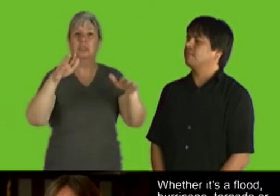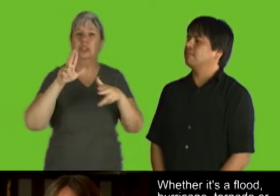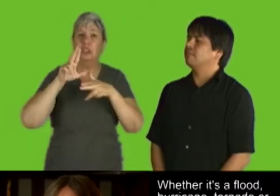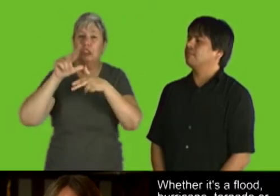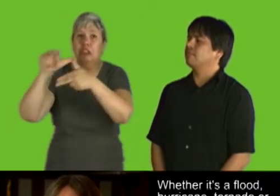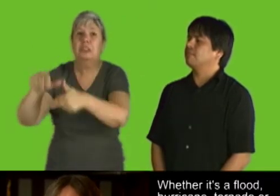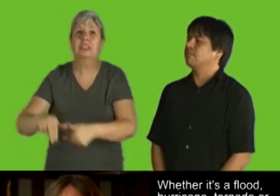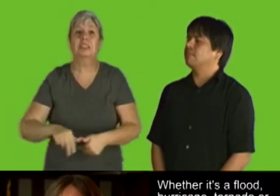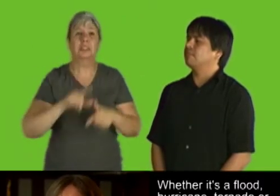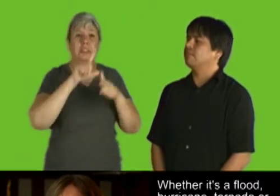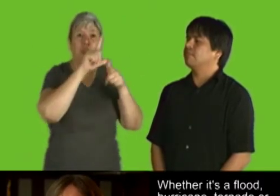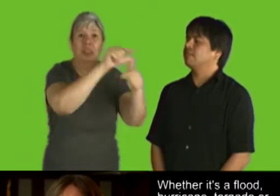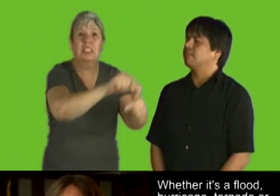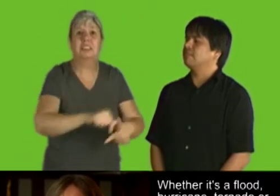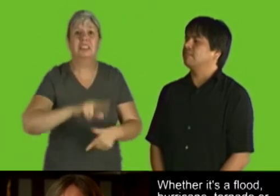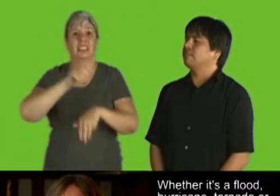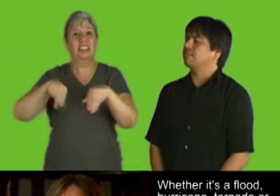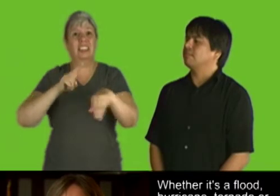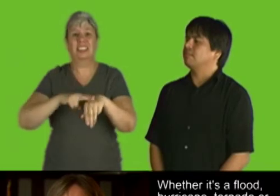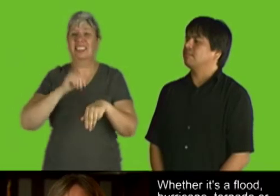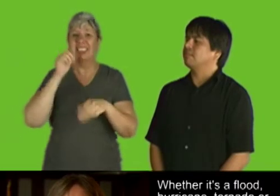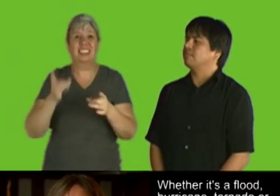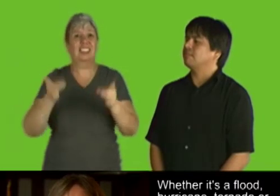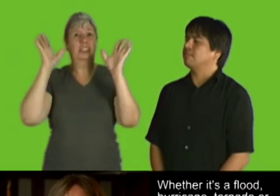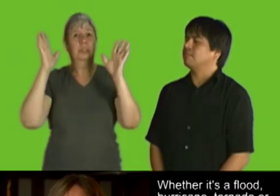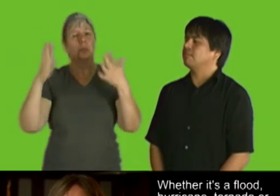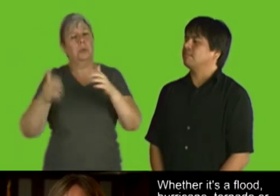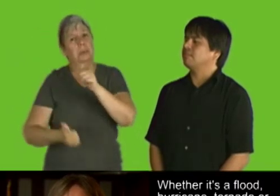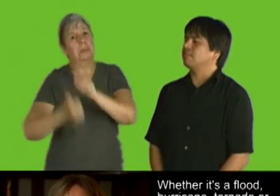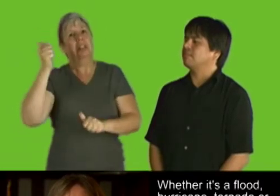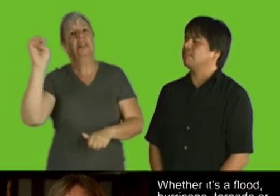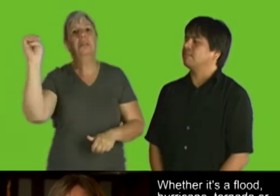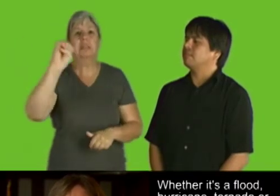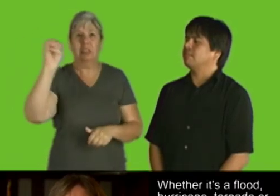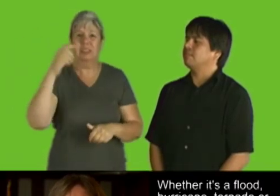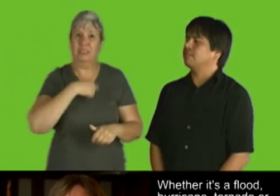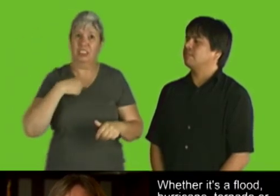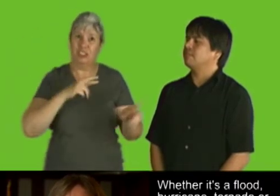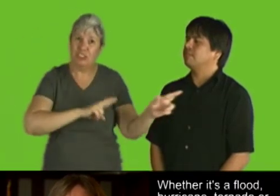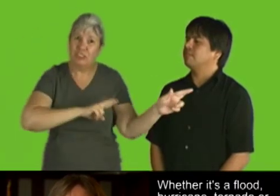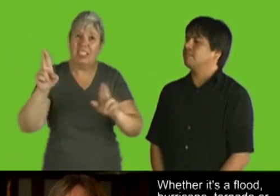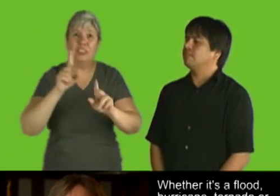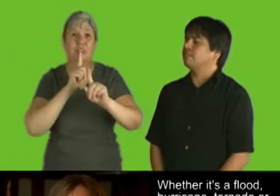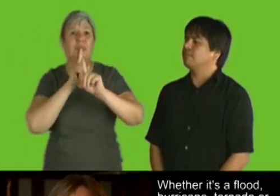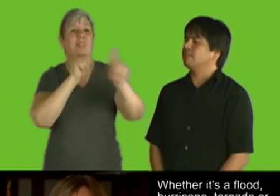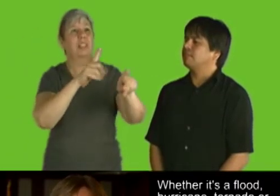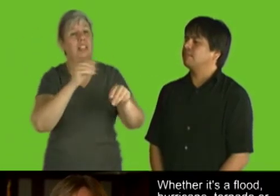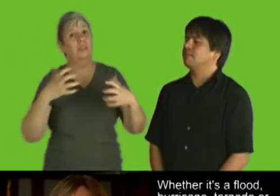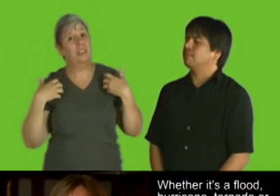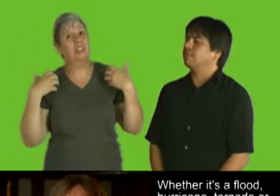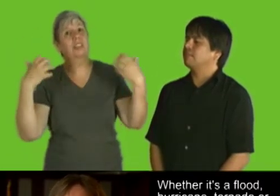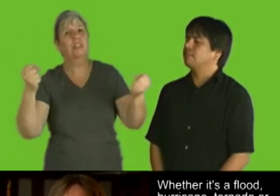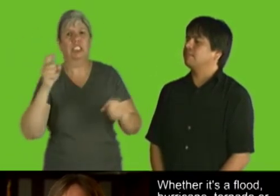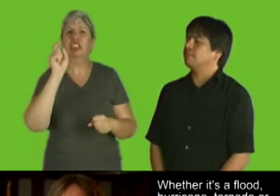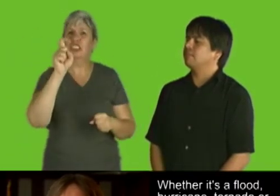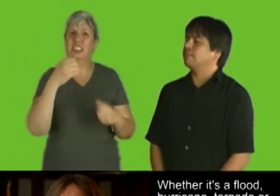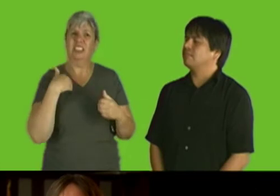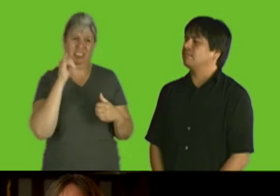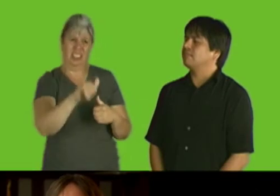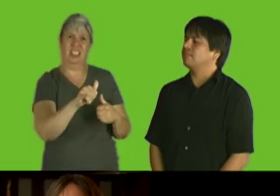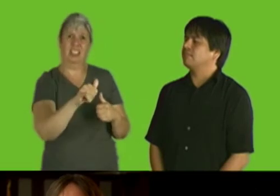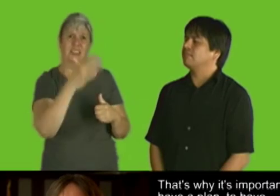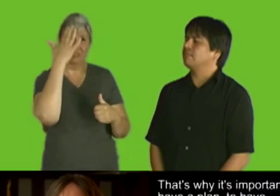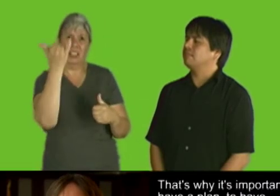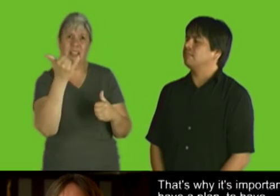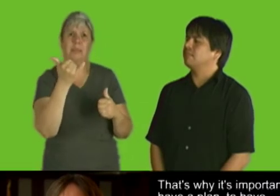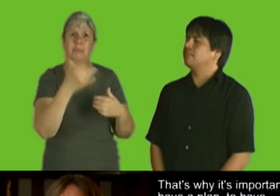Whether it's a flood, hurricane, tornado, or man-made disaster, we must be ready to respond and recover from a major catastrophe.